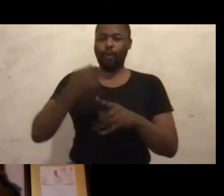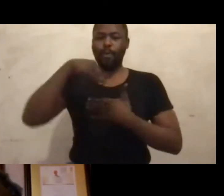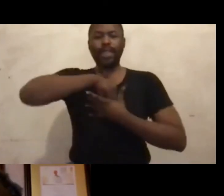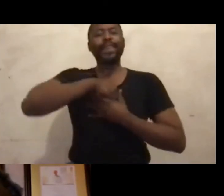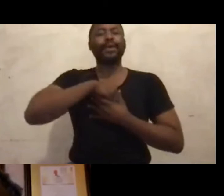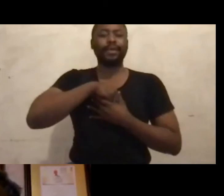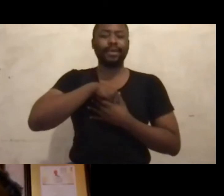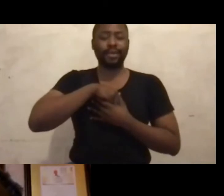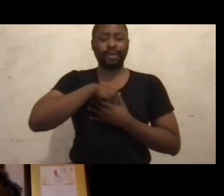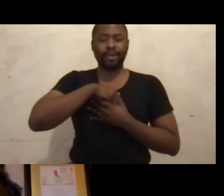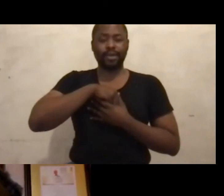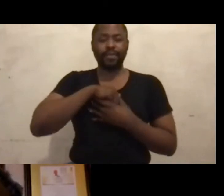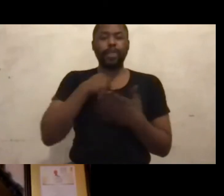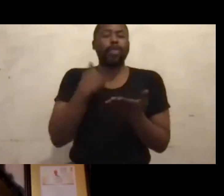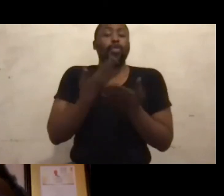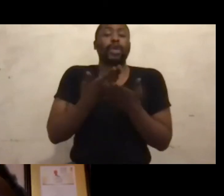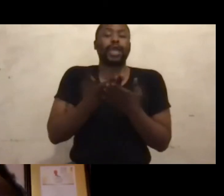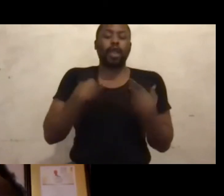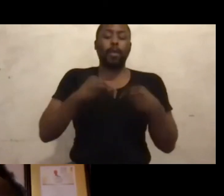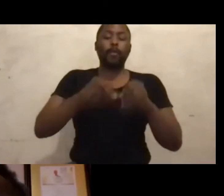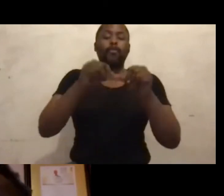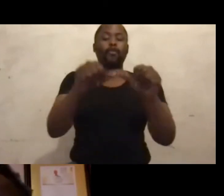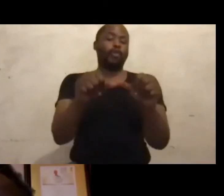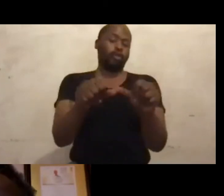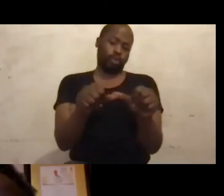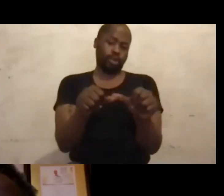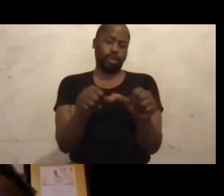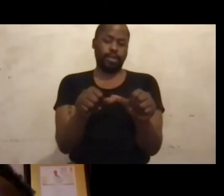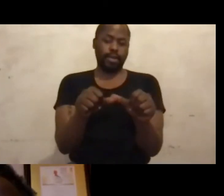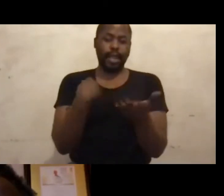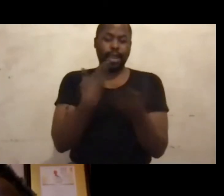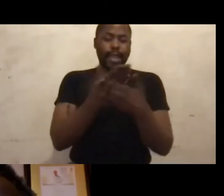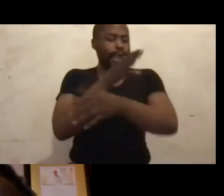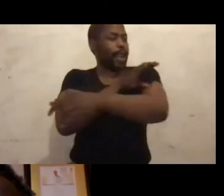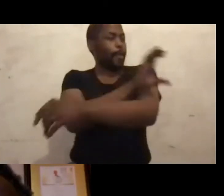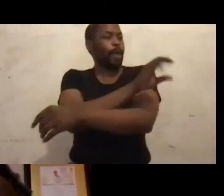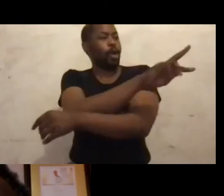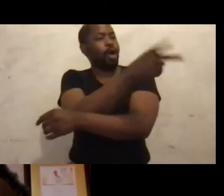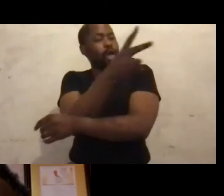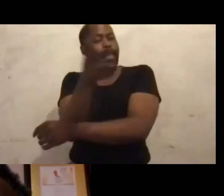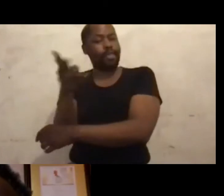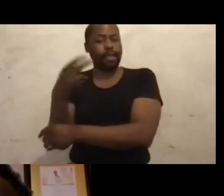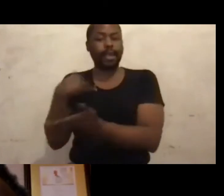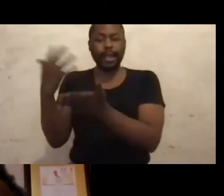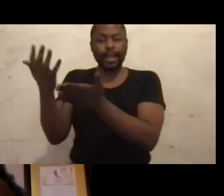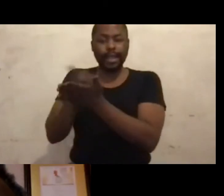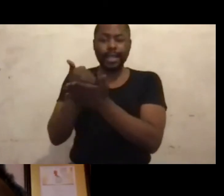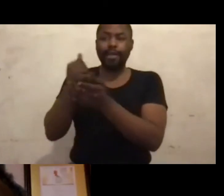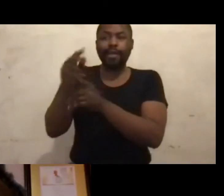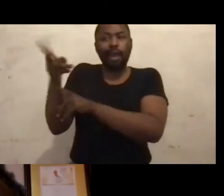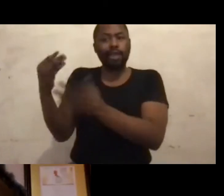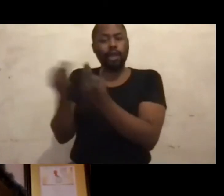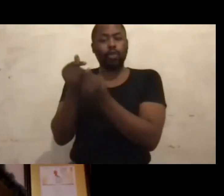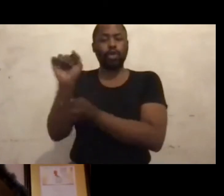that way you can be able to move forward and be able to empower others and take others with you on